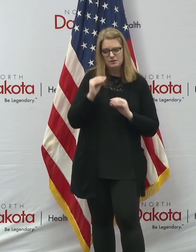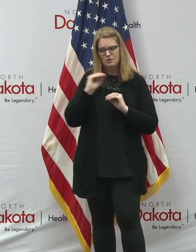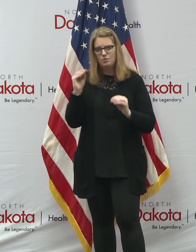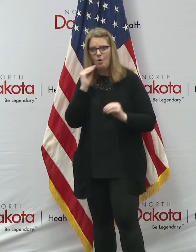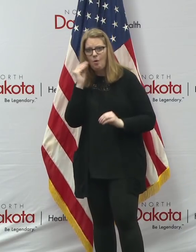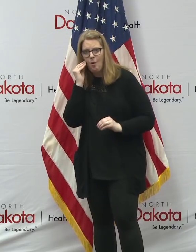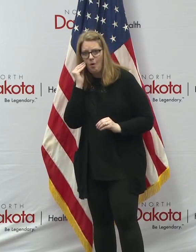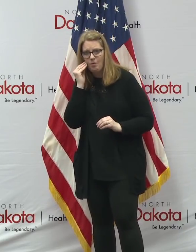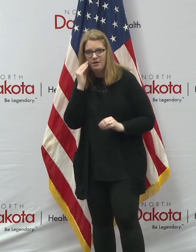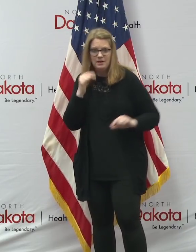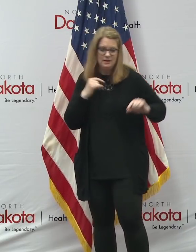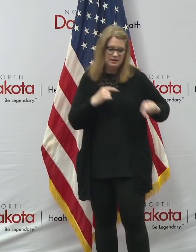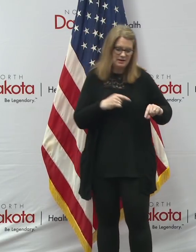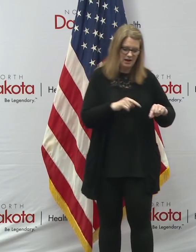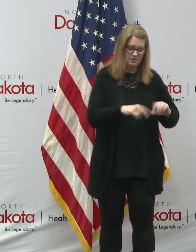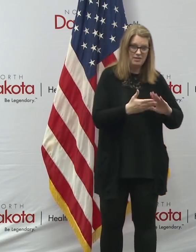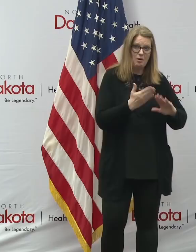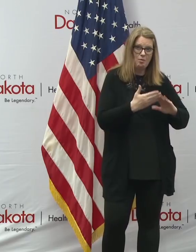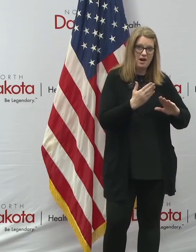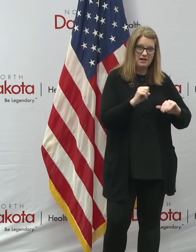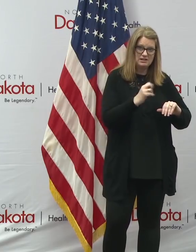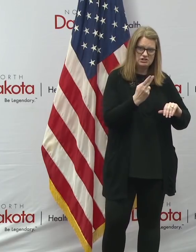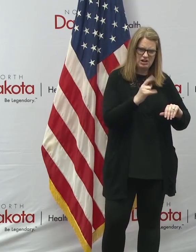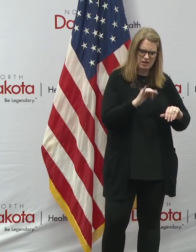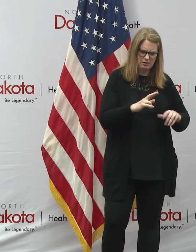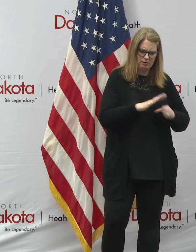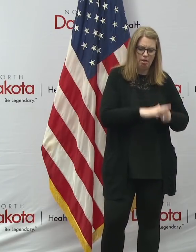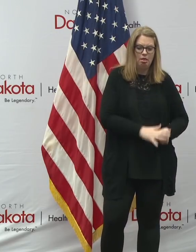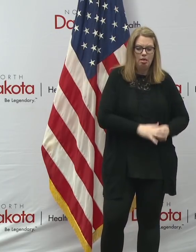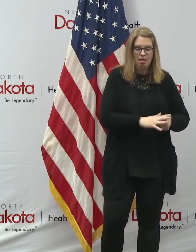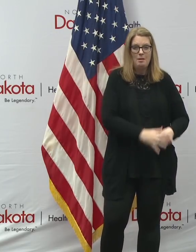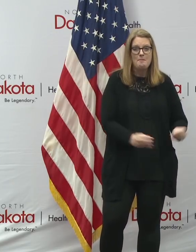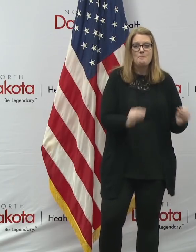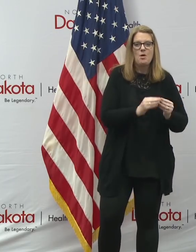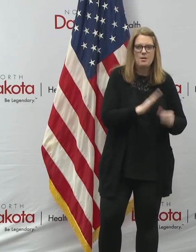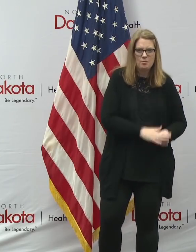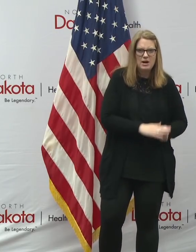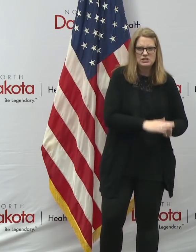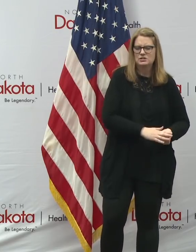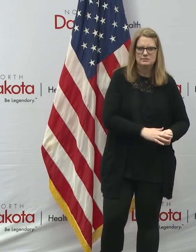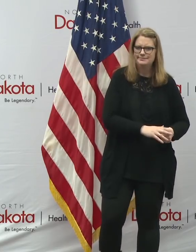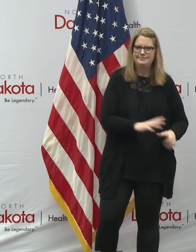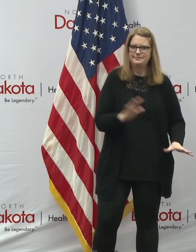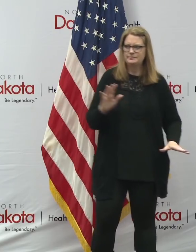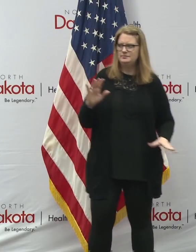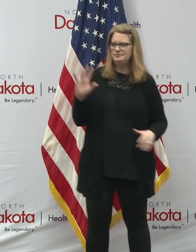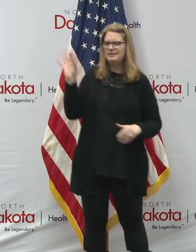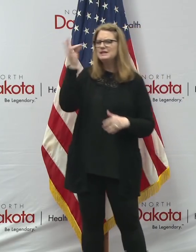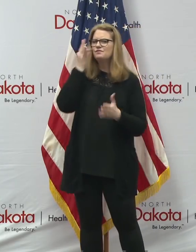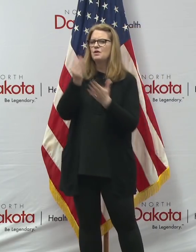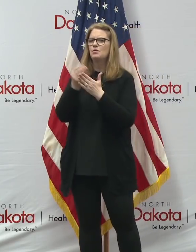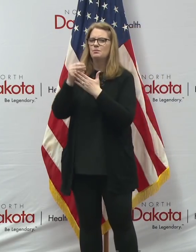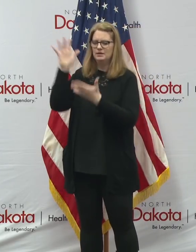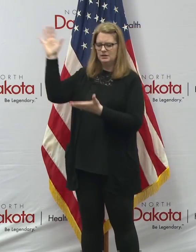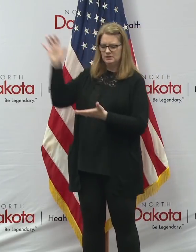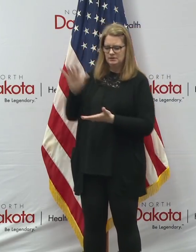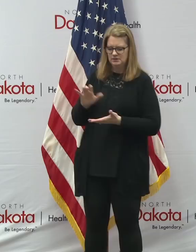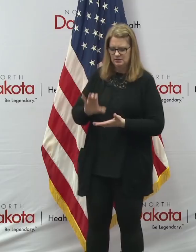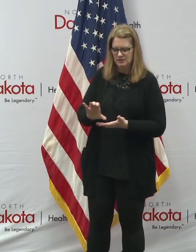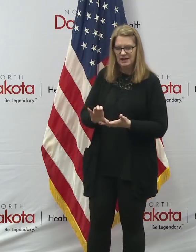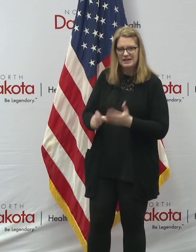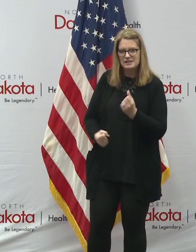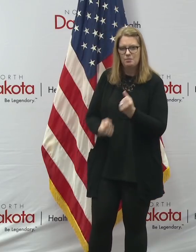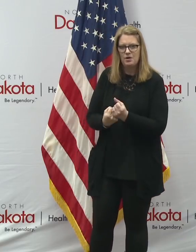put pressure on a nonprofit that's due running a shelter. Uh, we'd rather take some of these federal dollars and make sure we can support that section eight